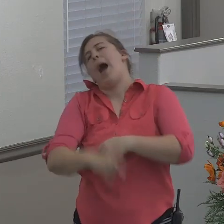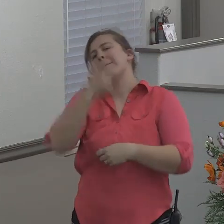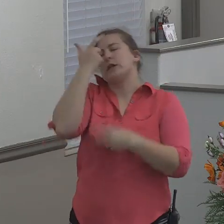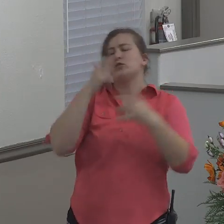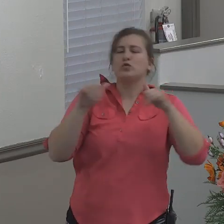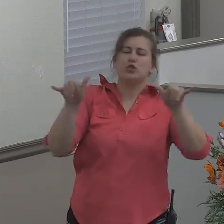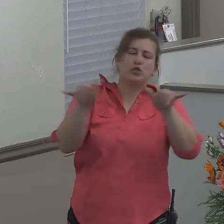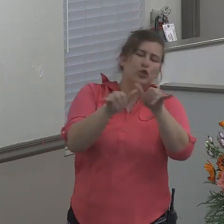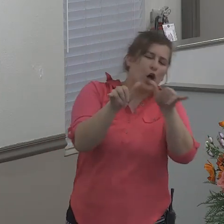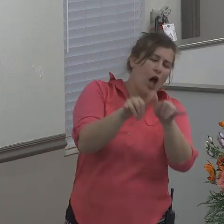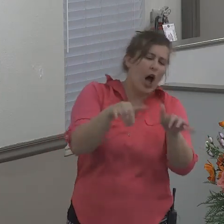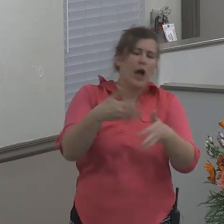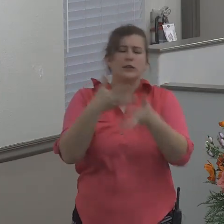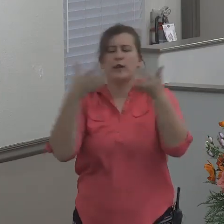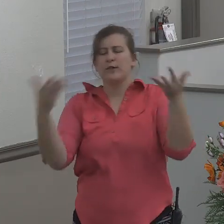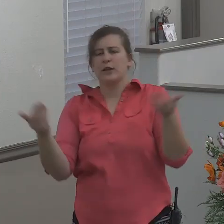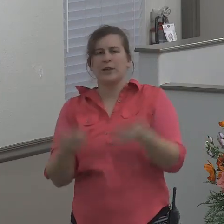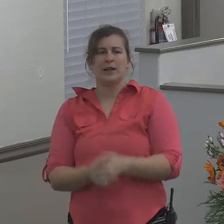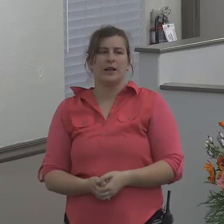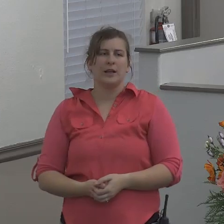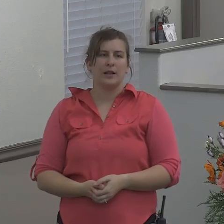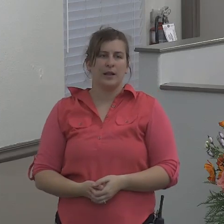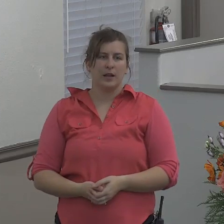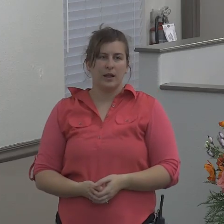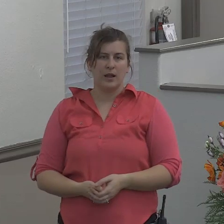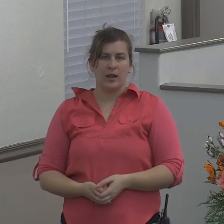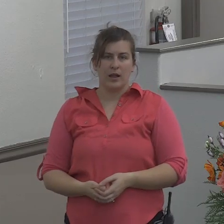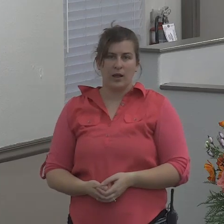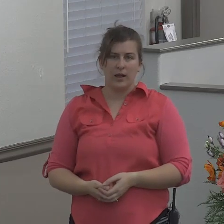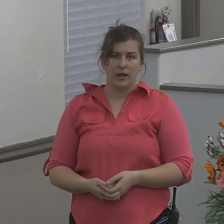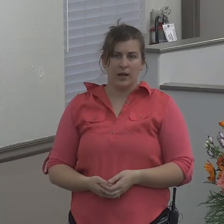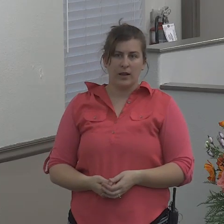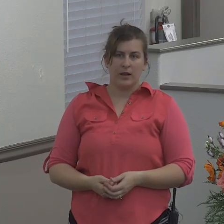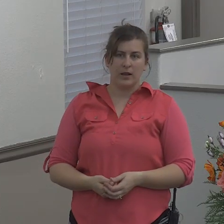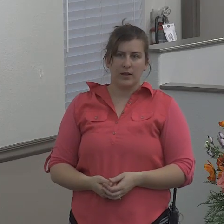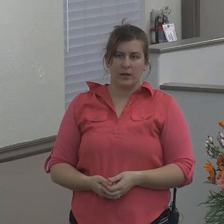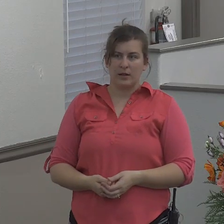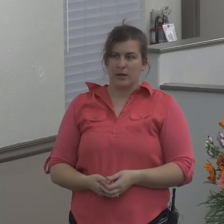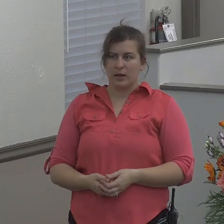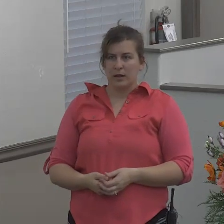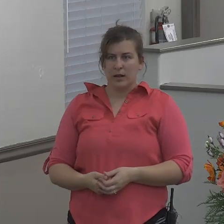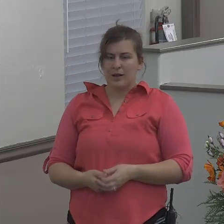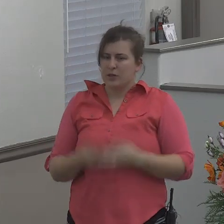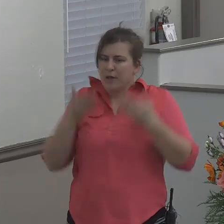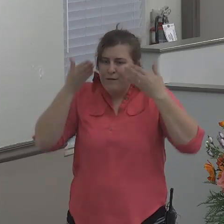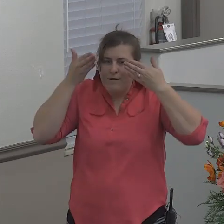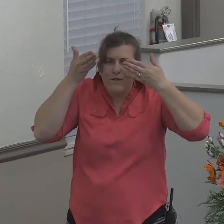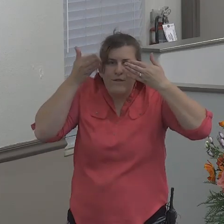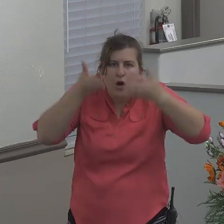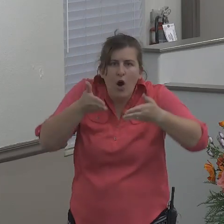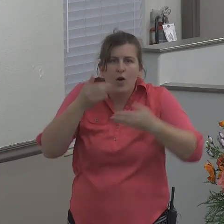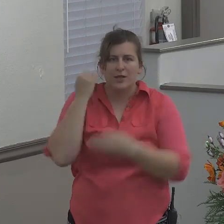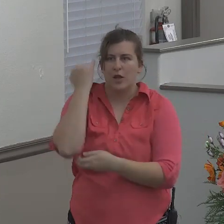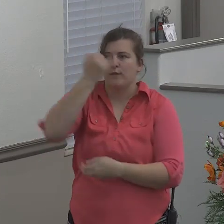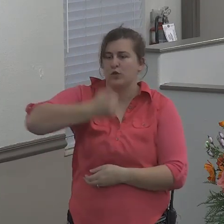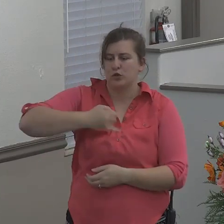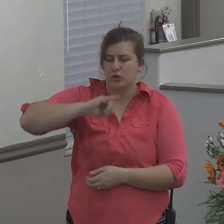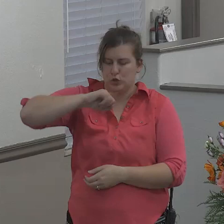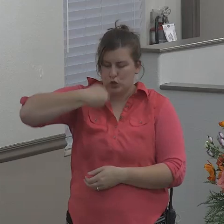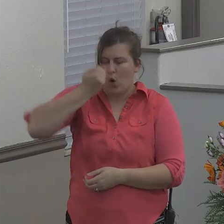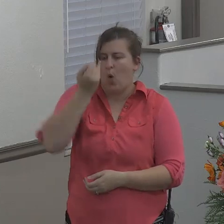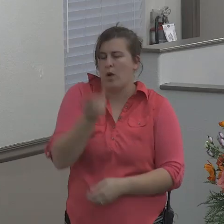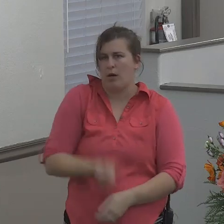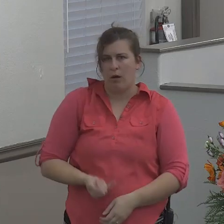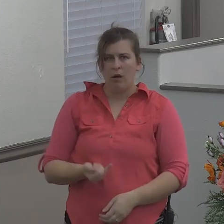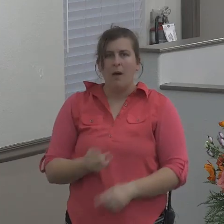fish. I mean, it's all over what people are saying it had to be. But the